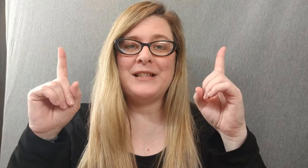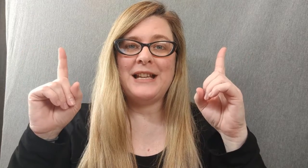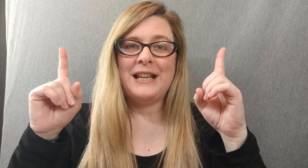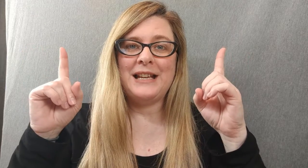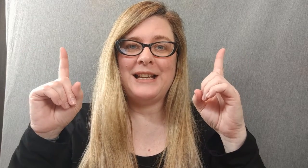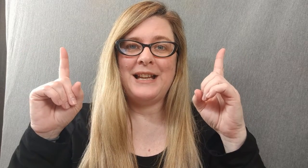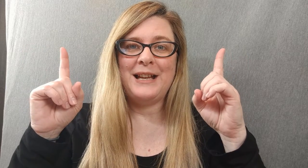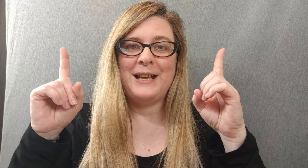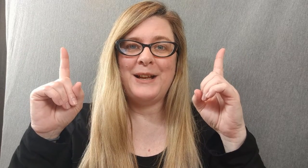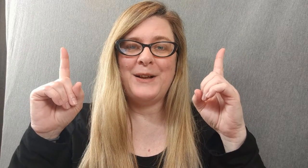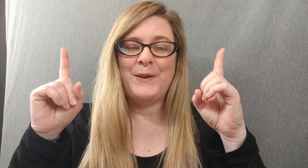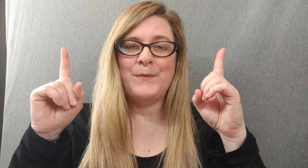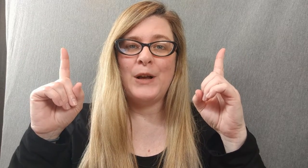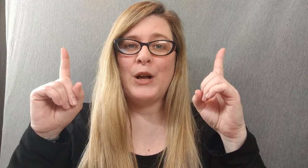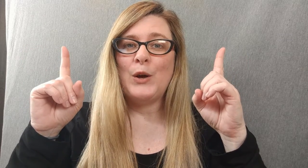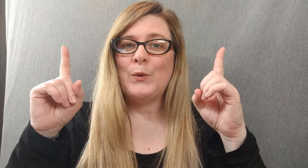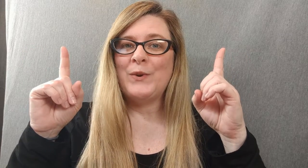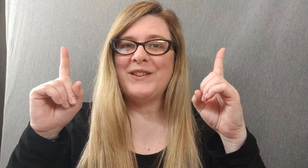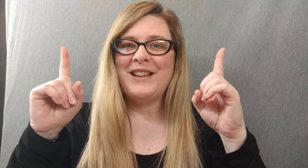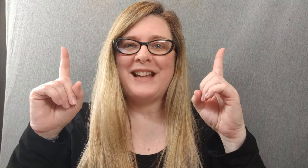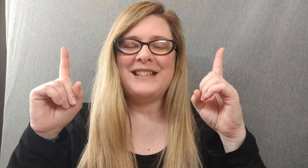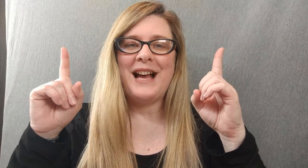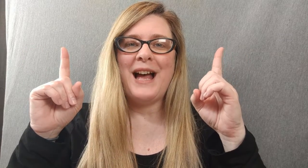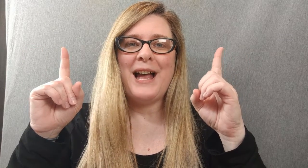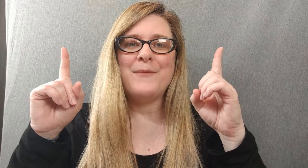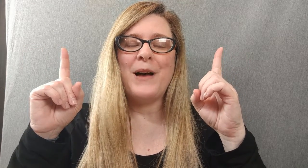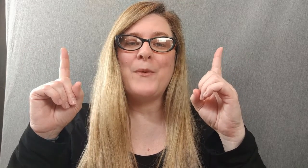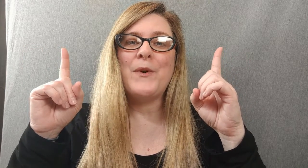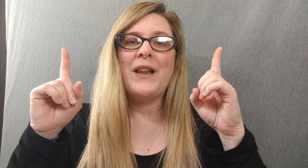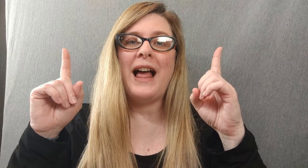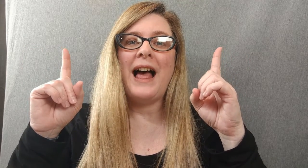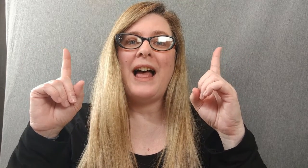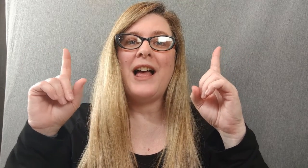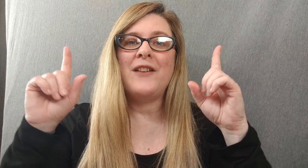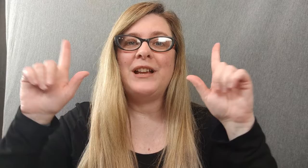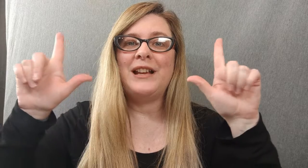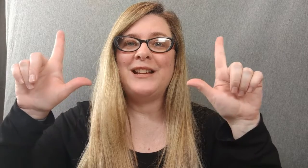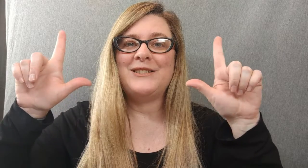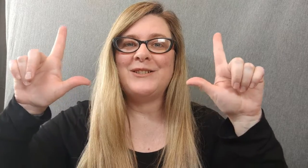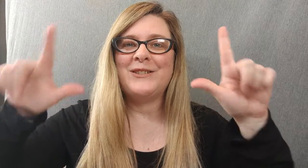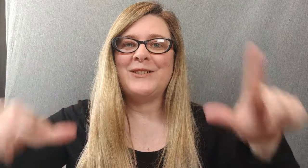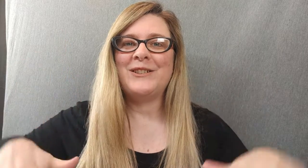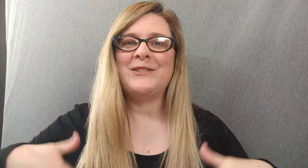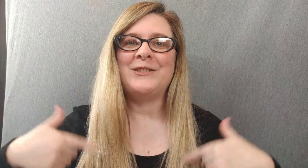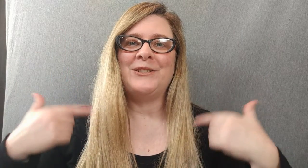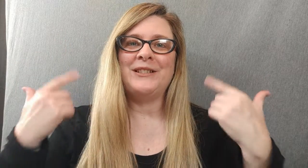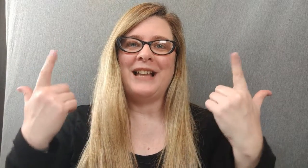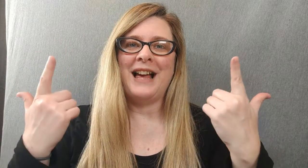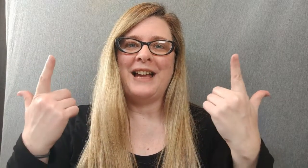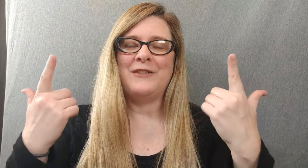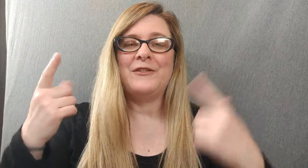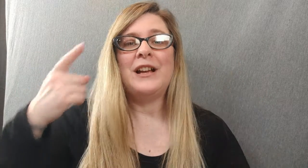in him will not die but will have eternal life